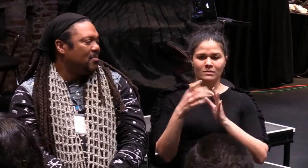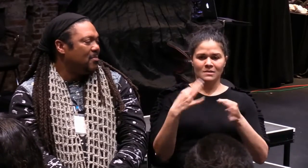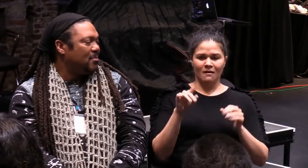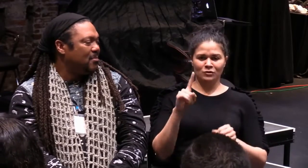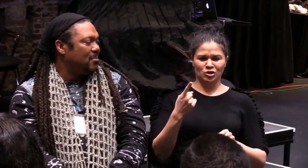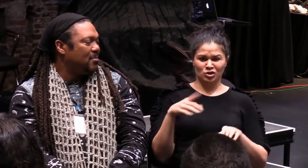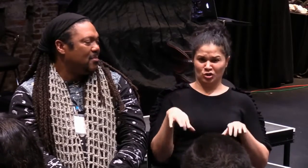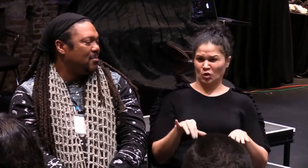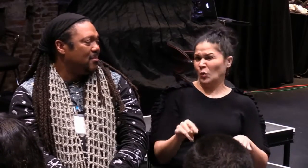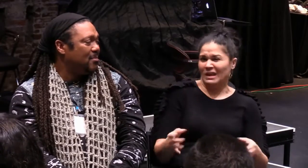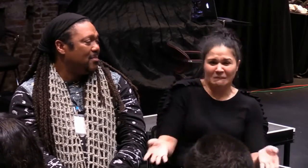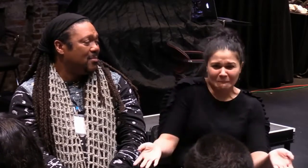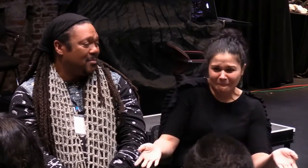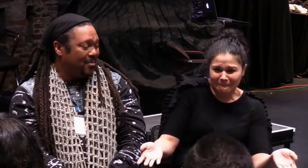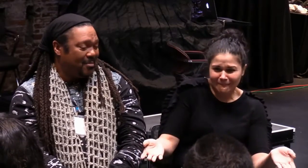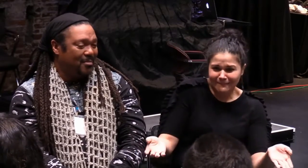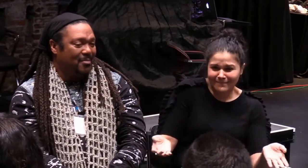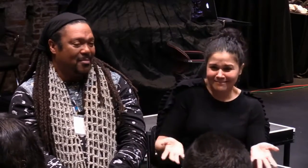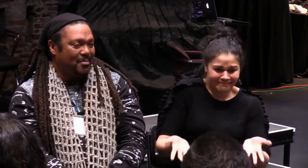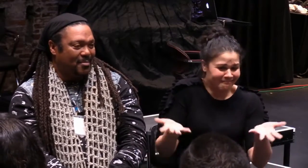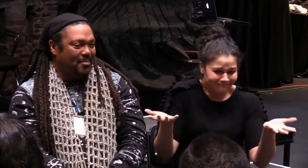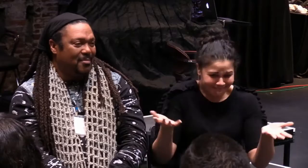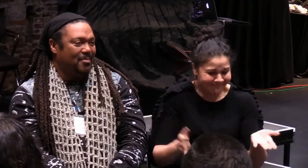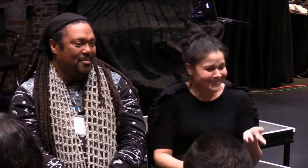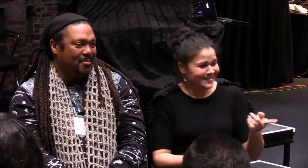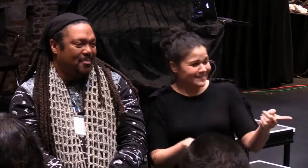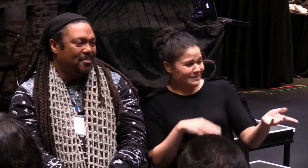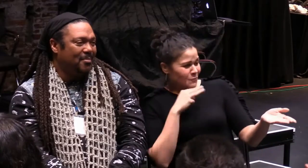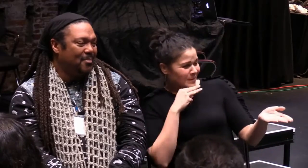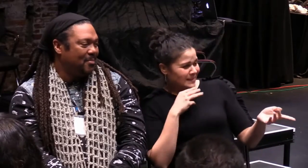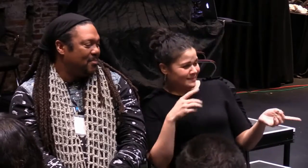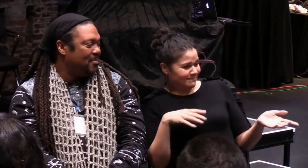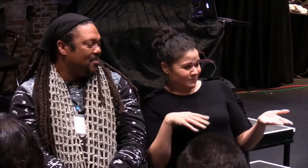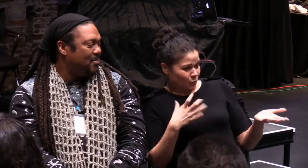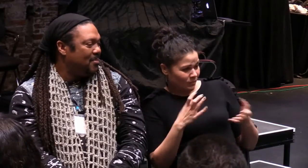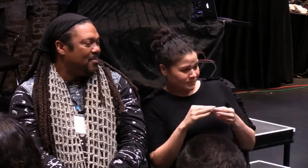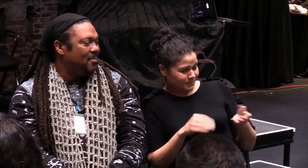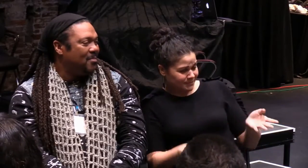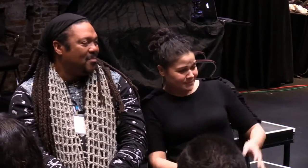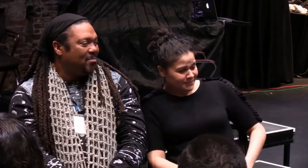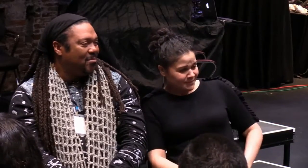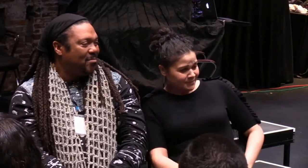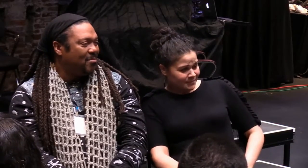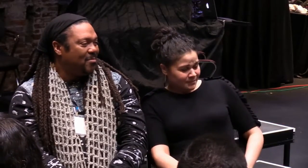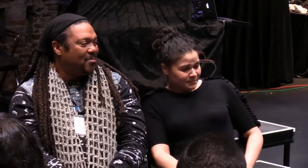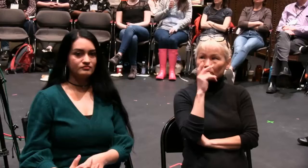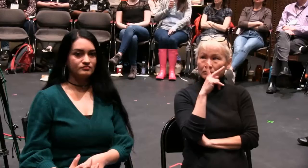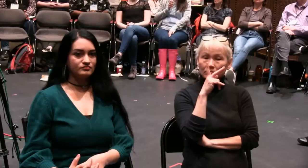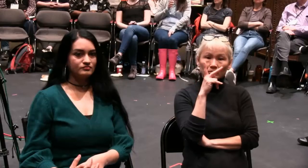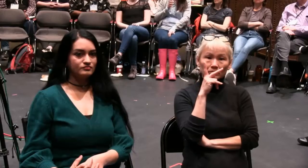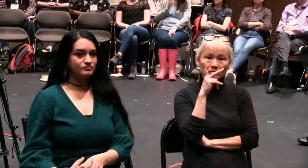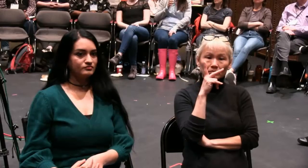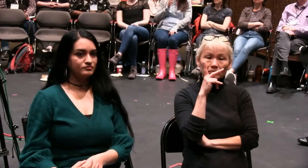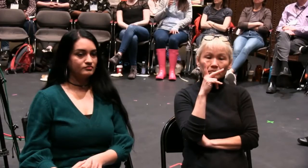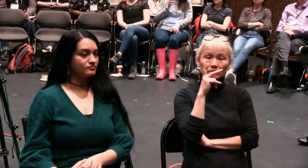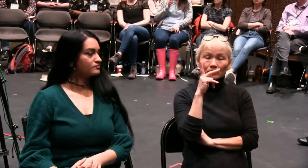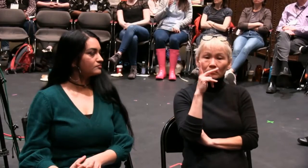for people to expand their ideas about who can take on what role. And anyone can have